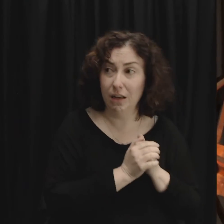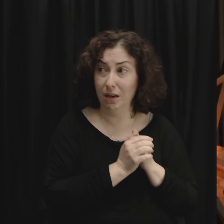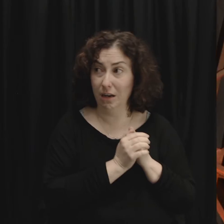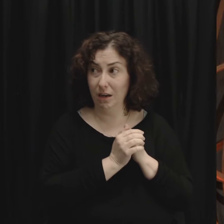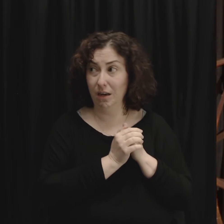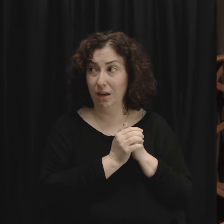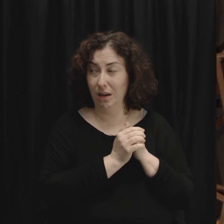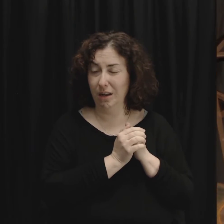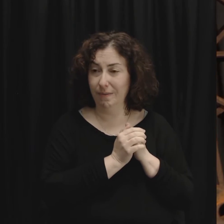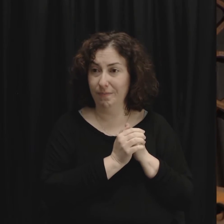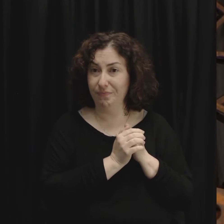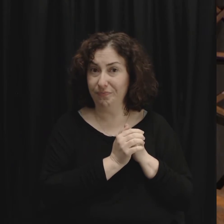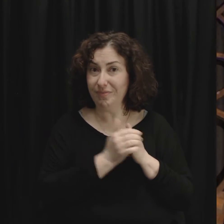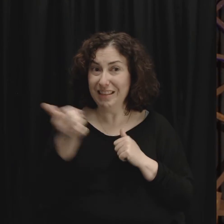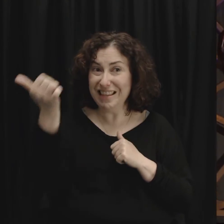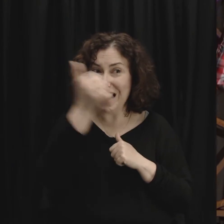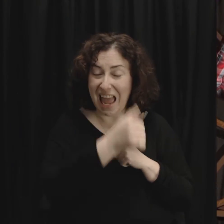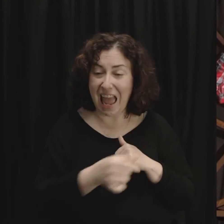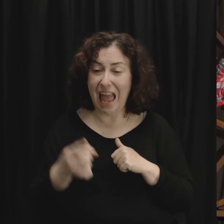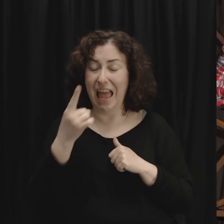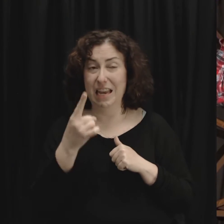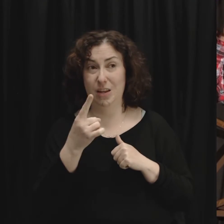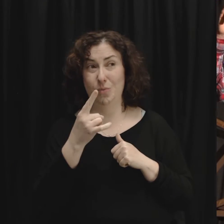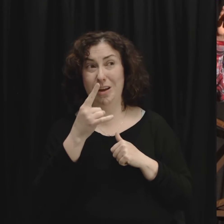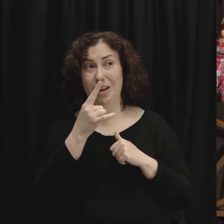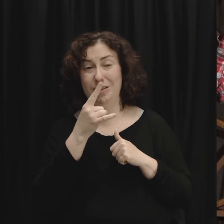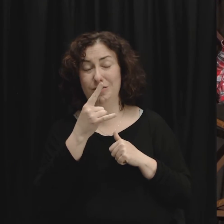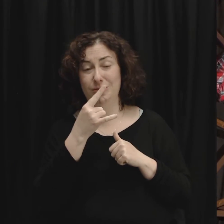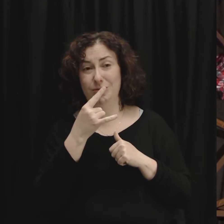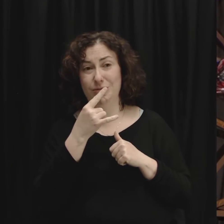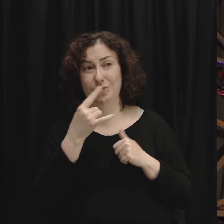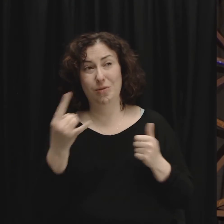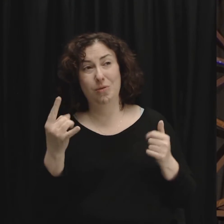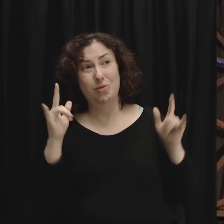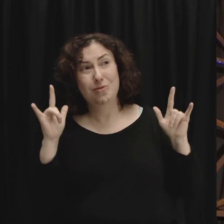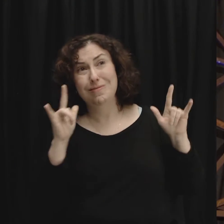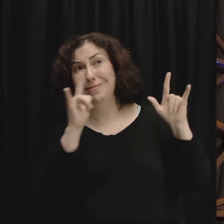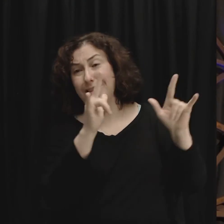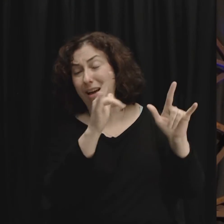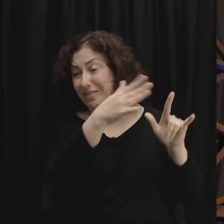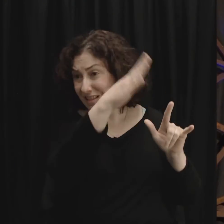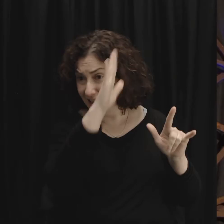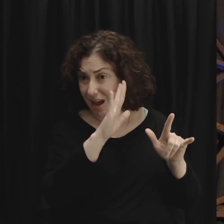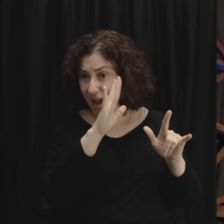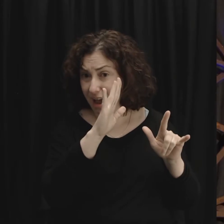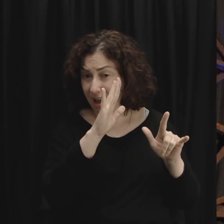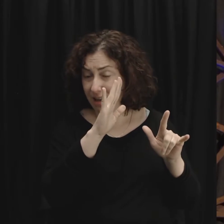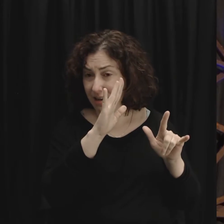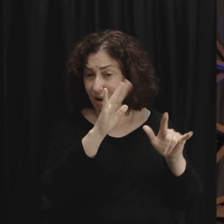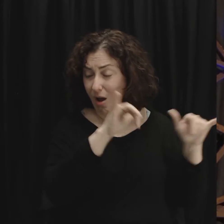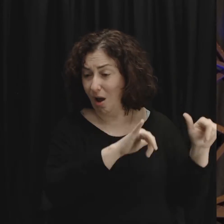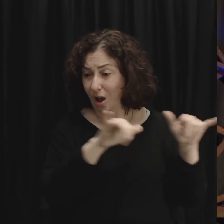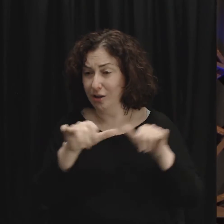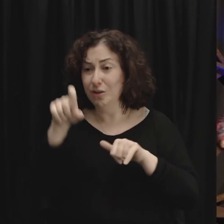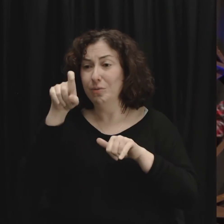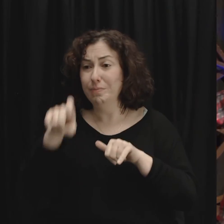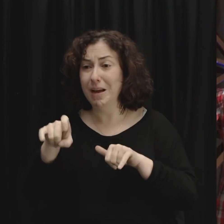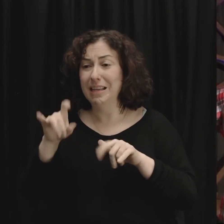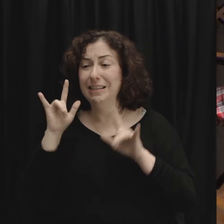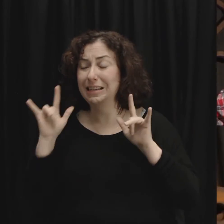that if you claim that your relationship with God is right i.e. you claim spiritual maturity then it ought to be evidenced in